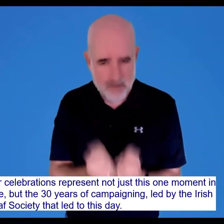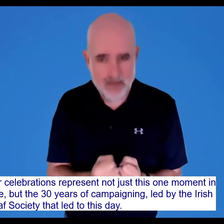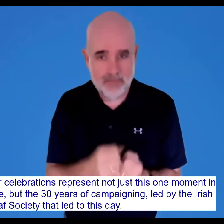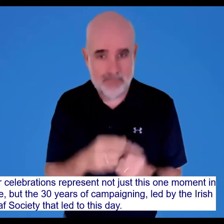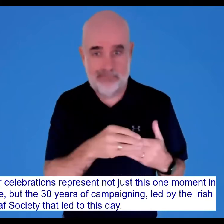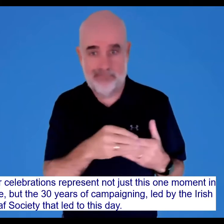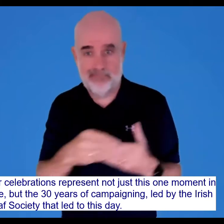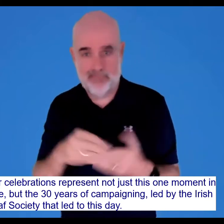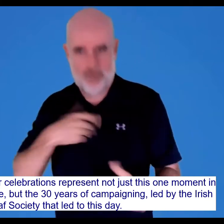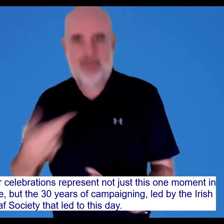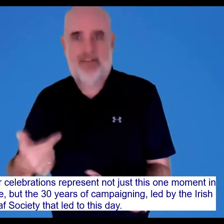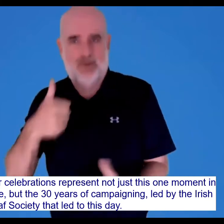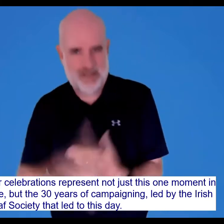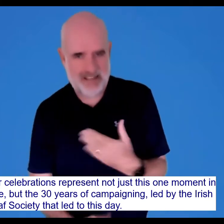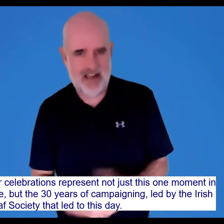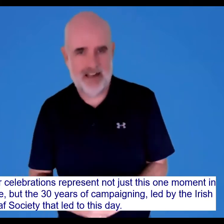Society that led to this day.